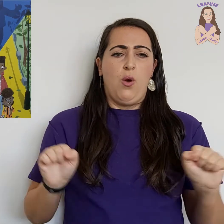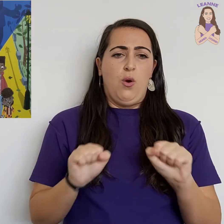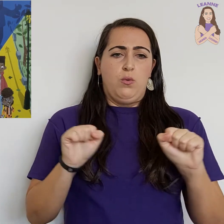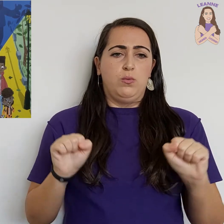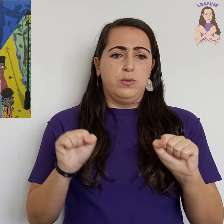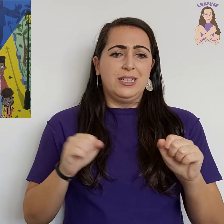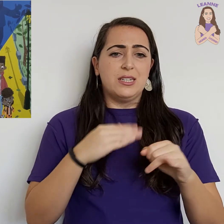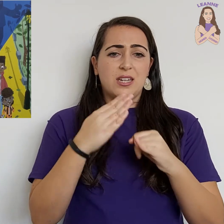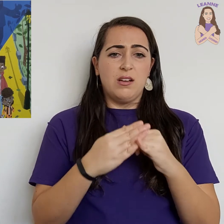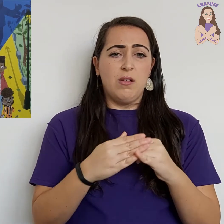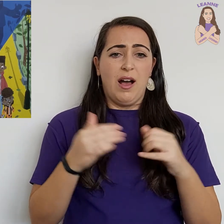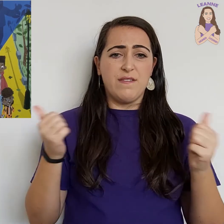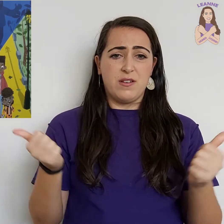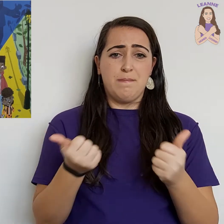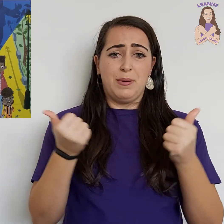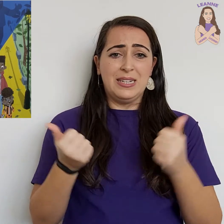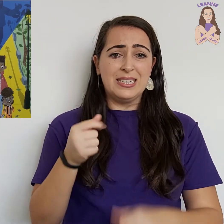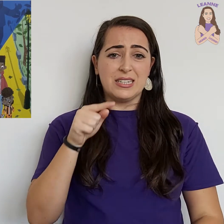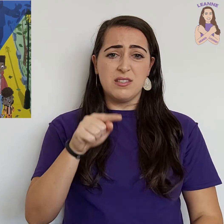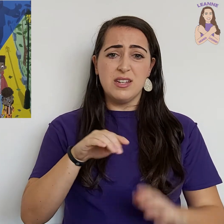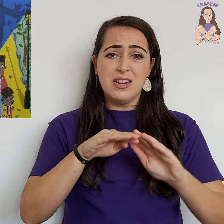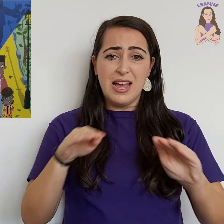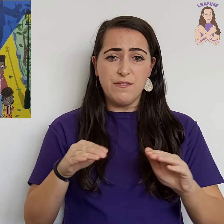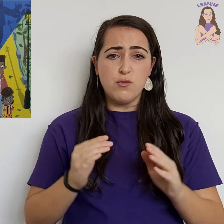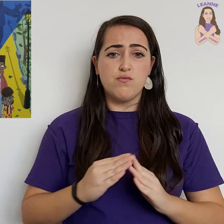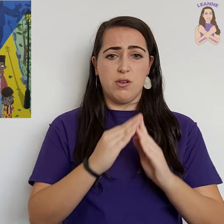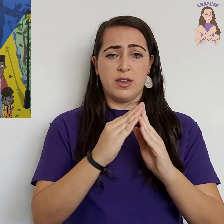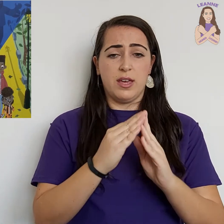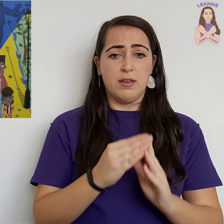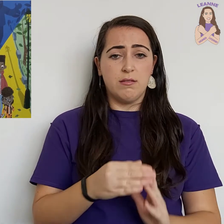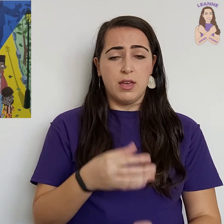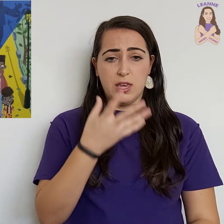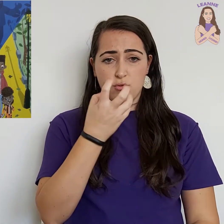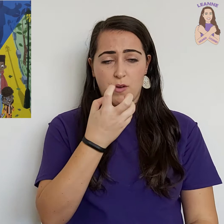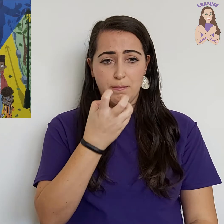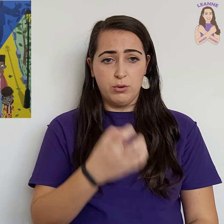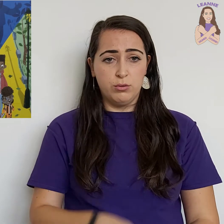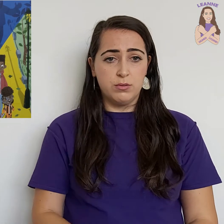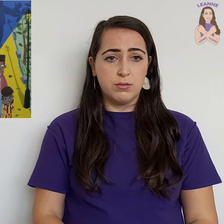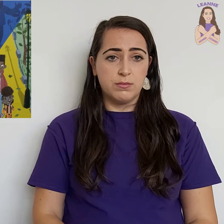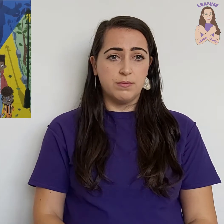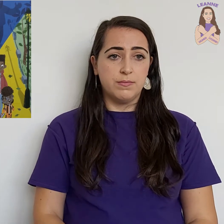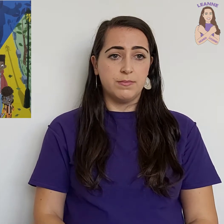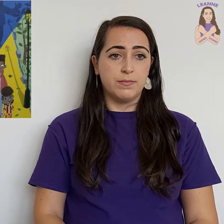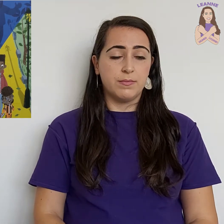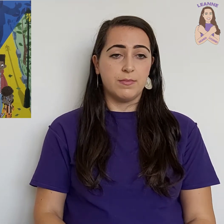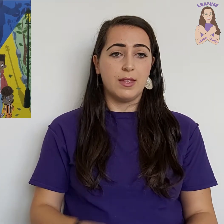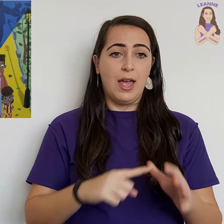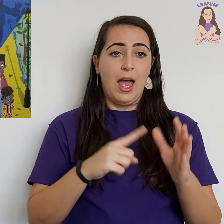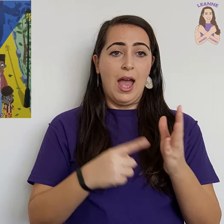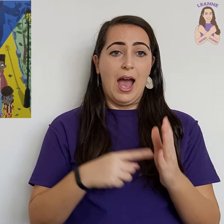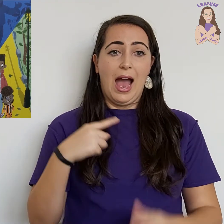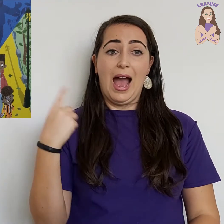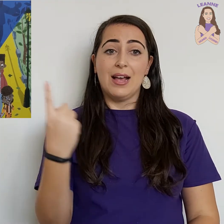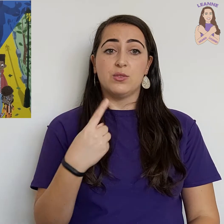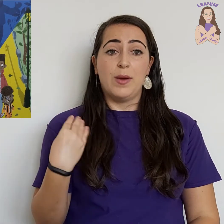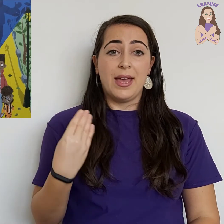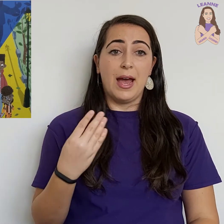Wait till I've completed the level rocket, he grumbles. As we're